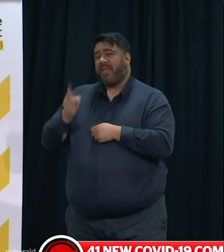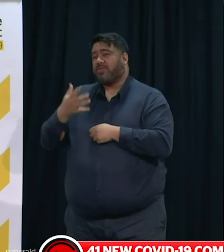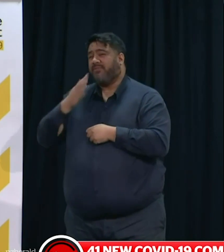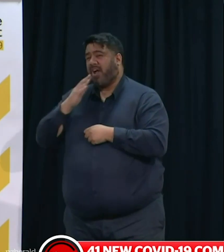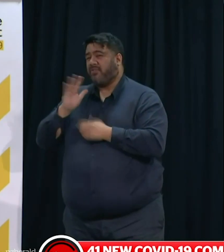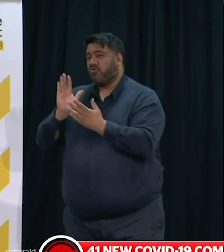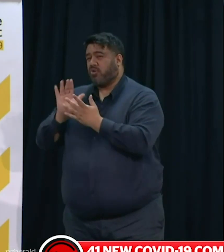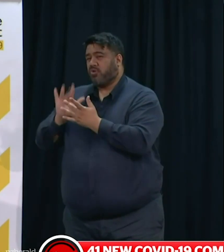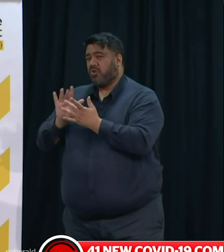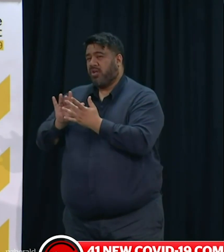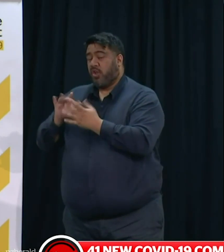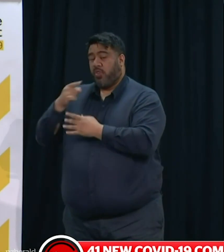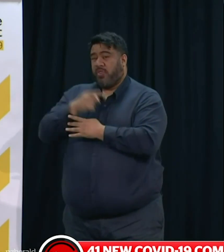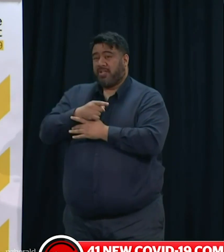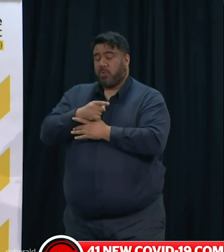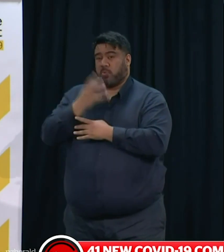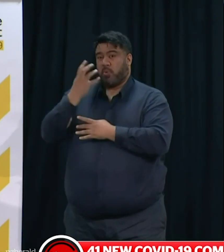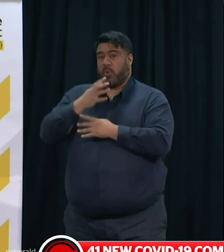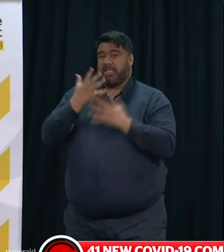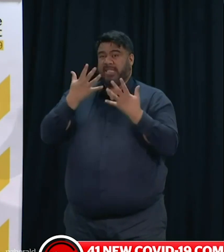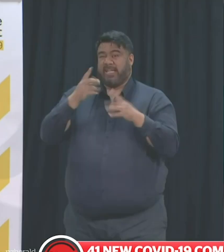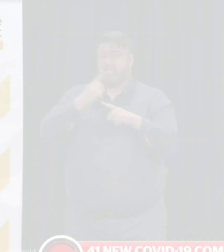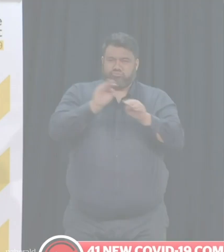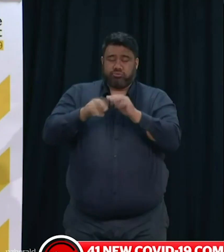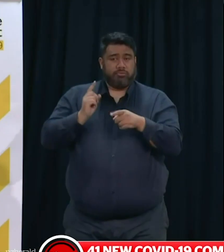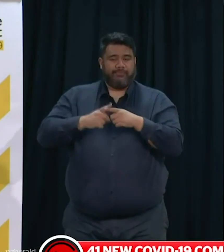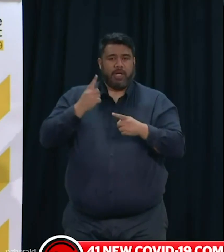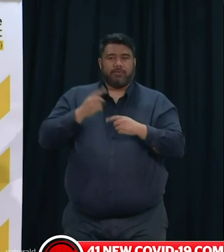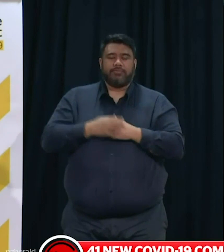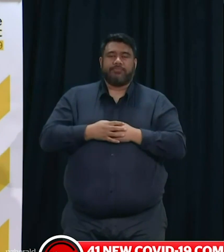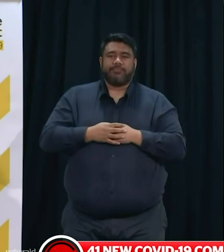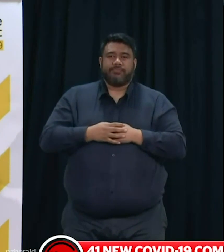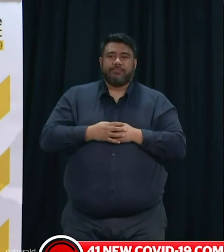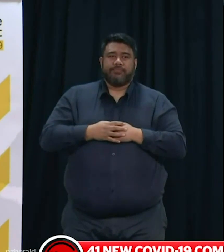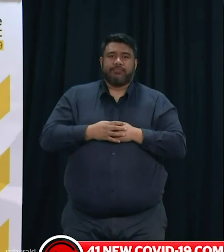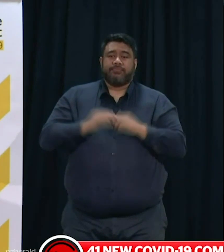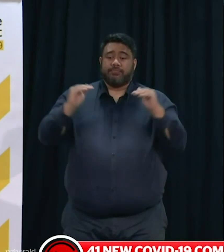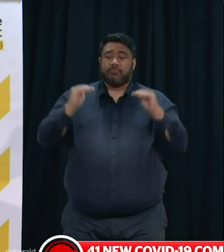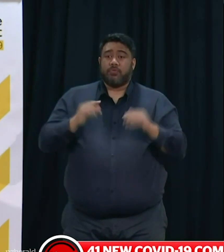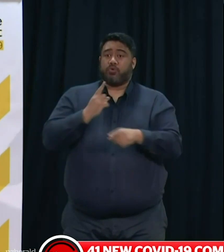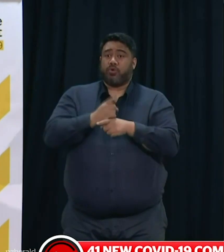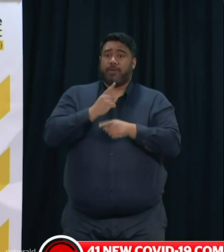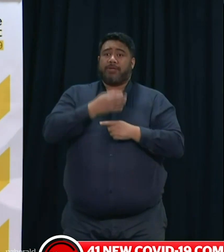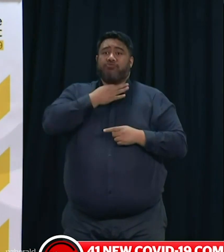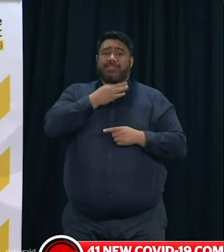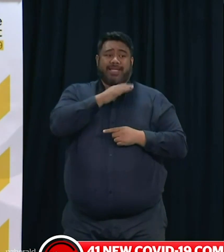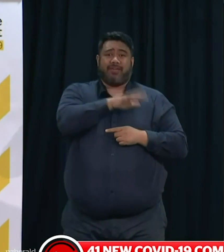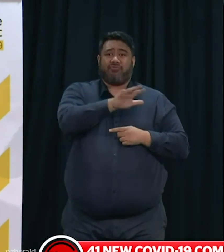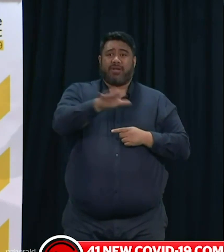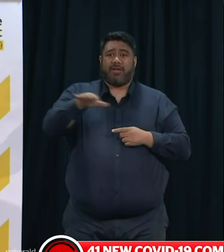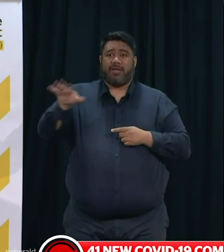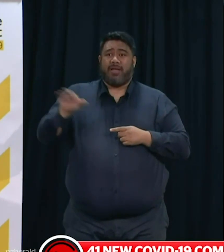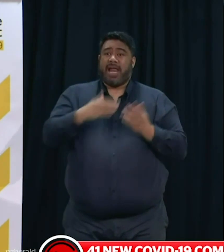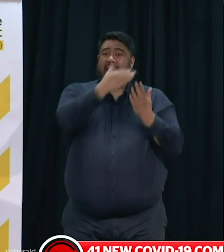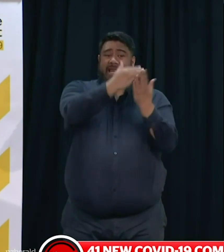so more than 10 times the number of close contacts identified. On locations of interest, since the last update, there's an additional 100